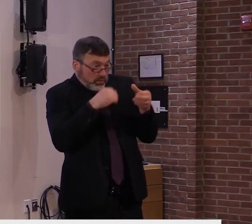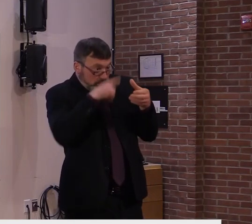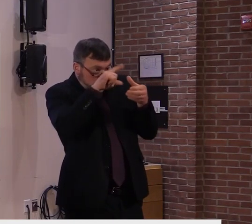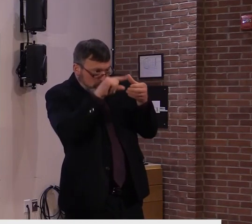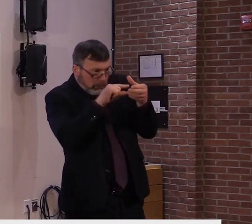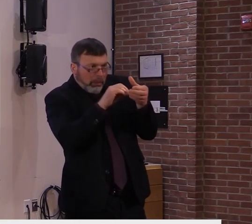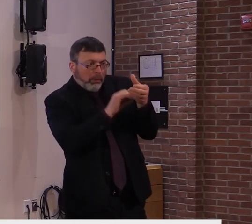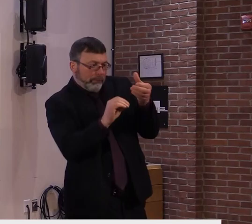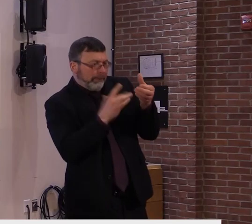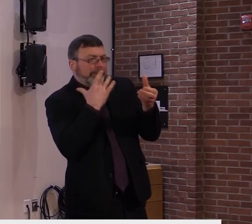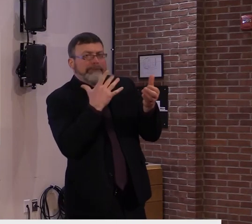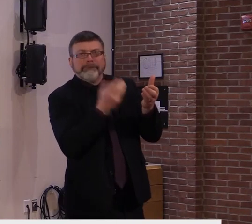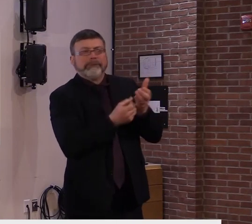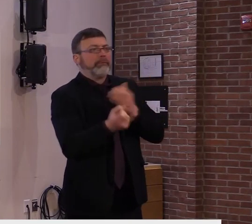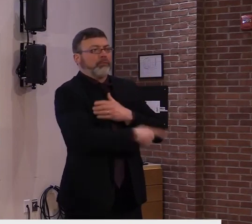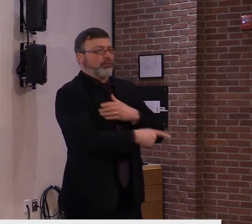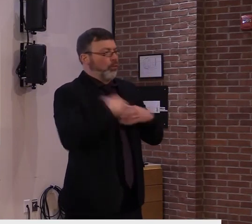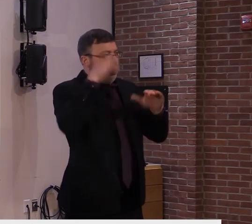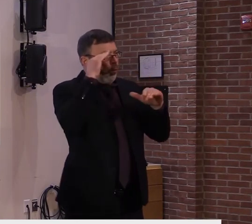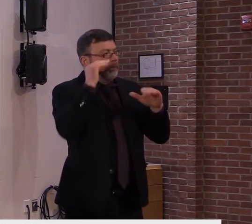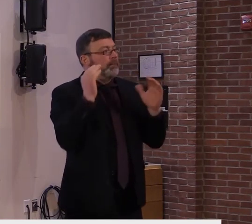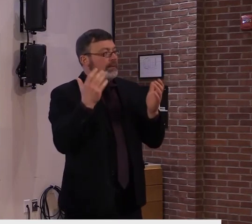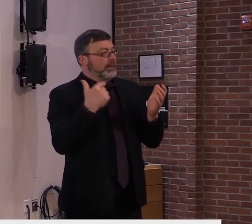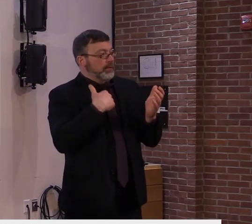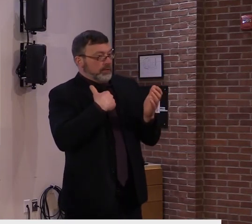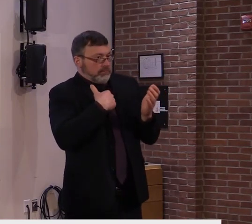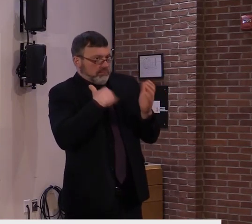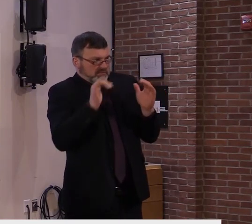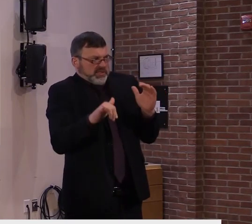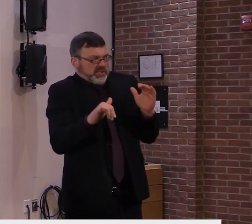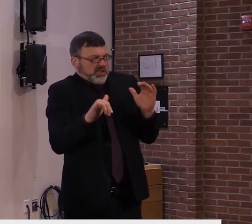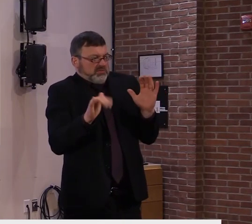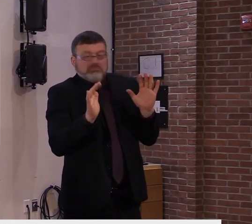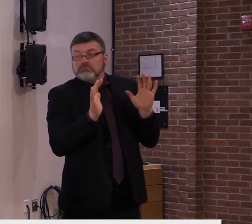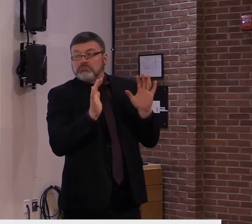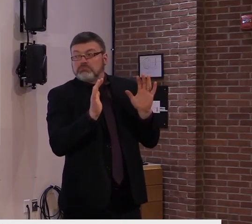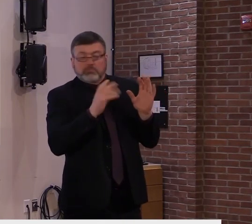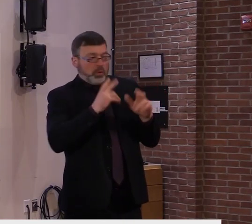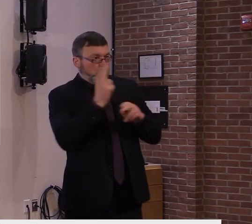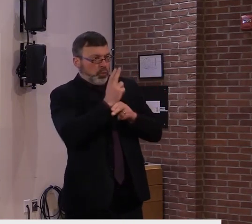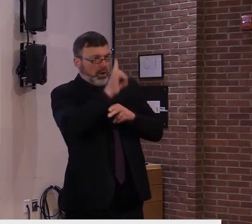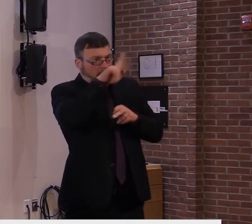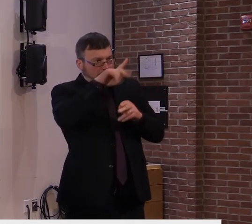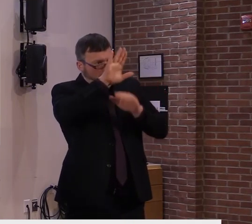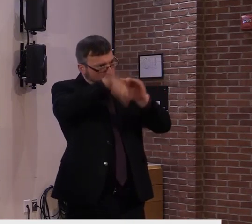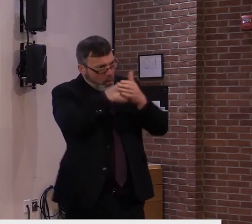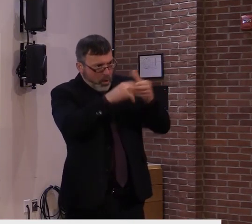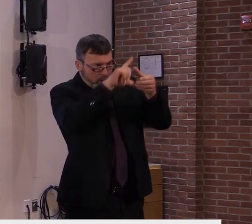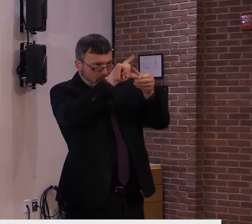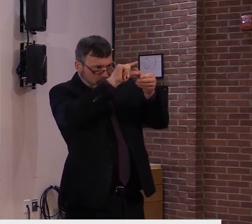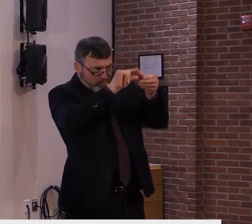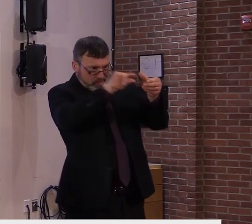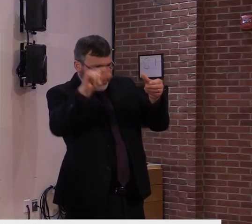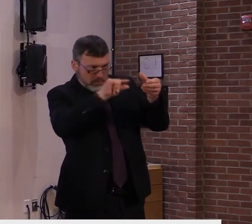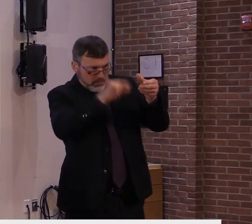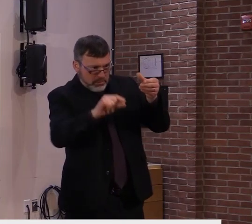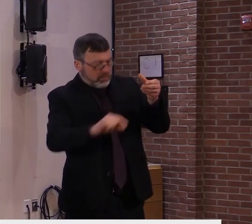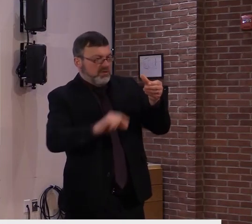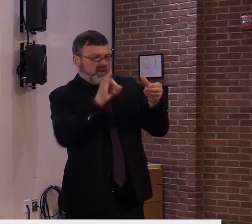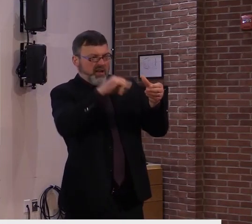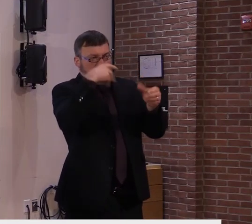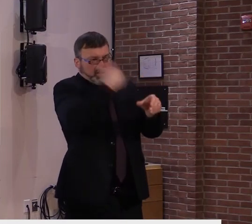That is what we're looking at. We're also looking at if we – if EMS has a list of people